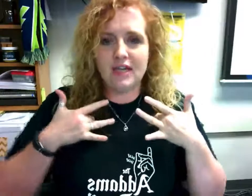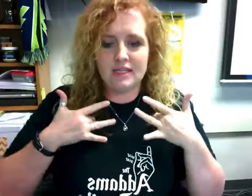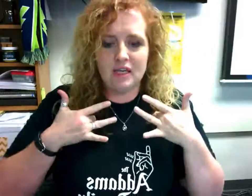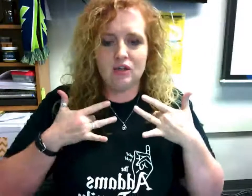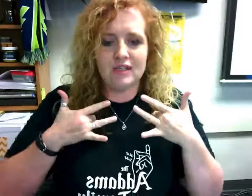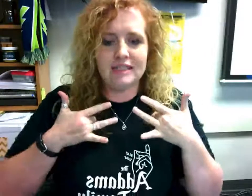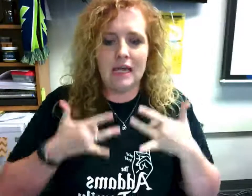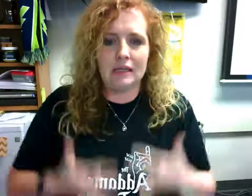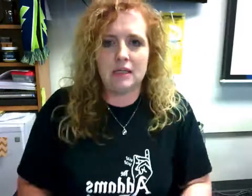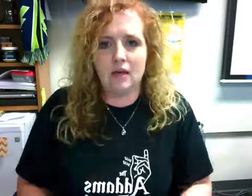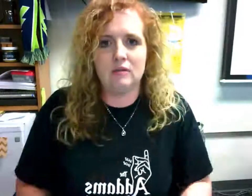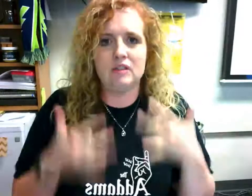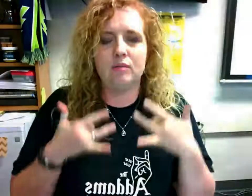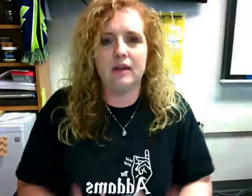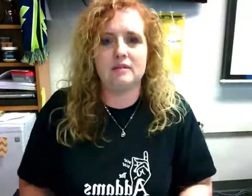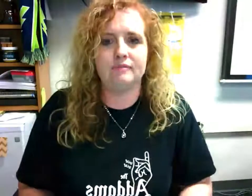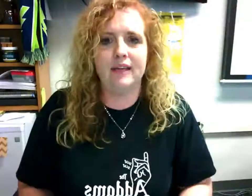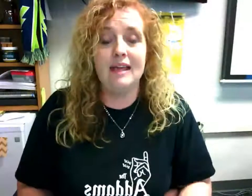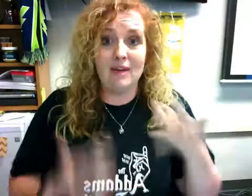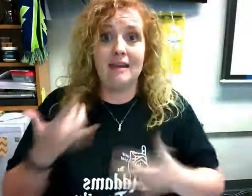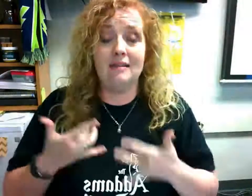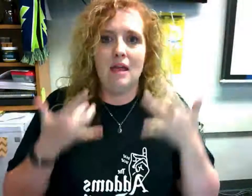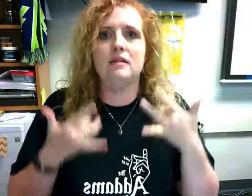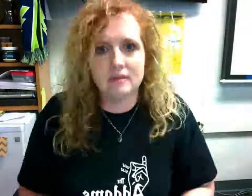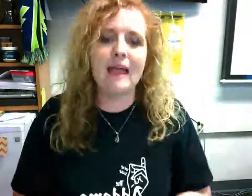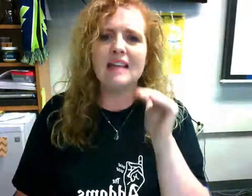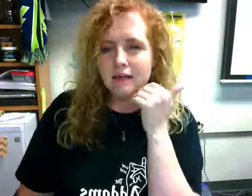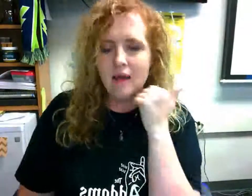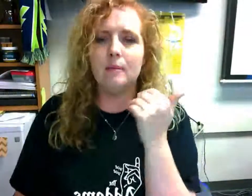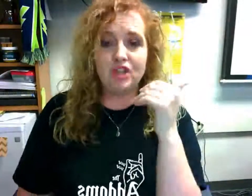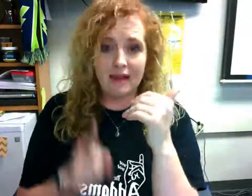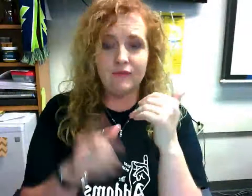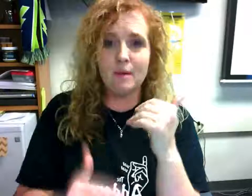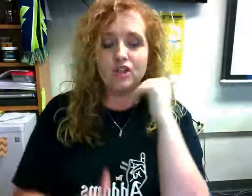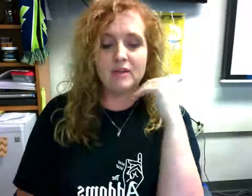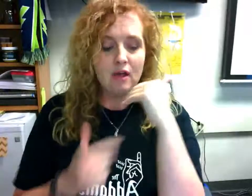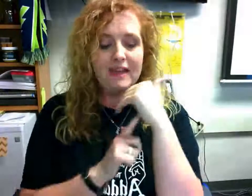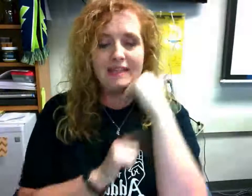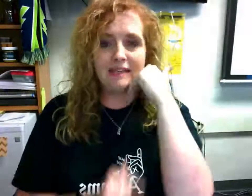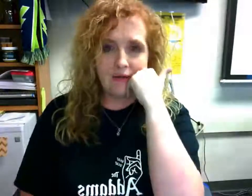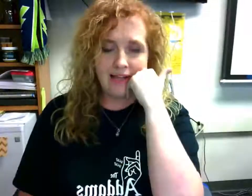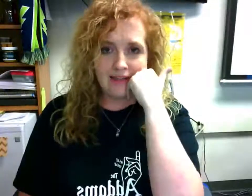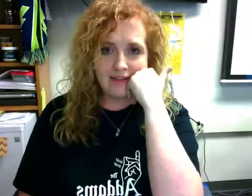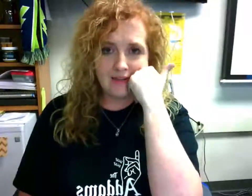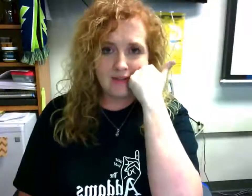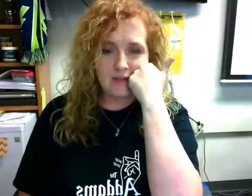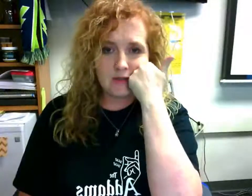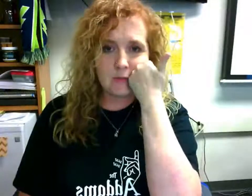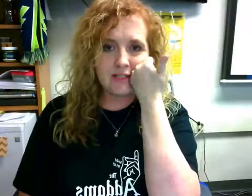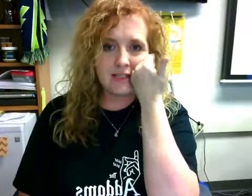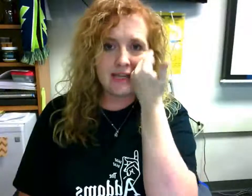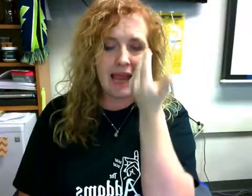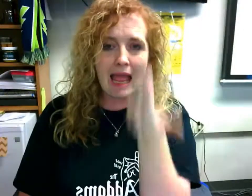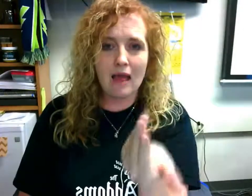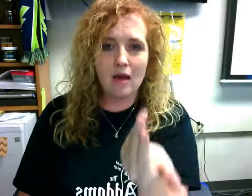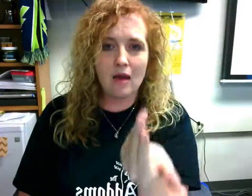depressed okay remember excited and depressed uh shy is